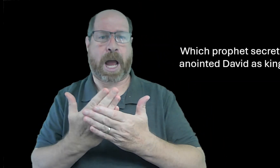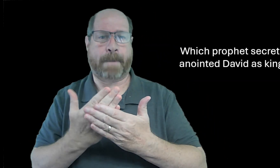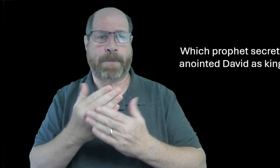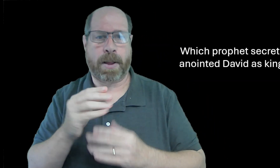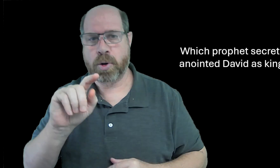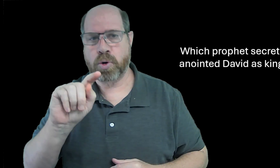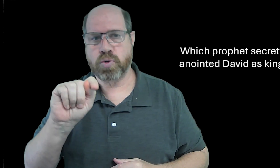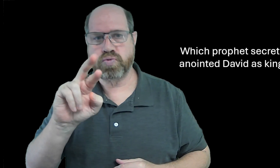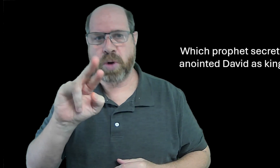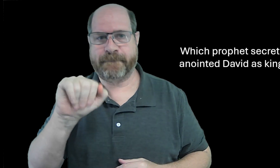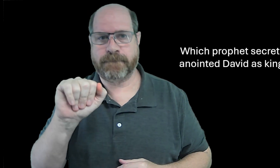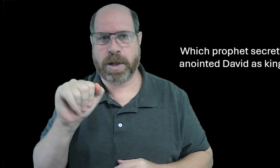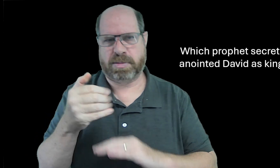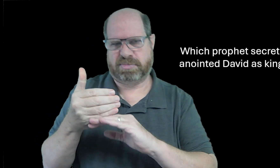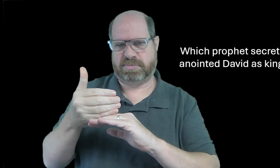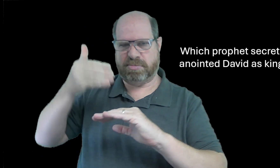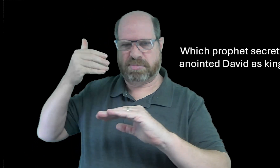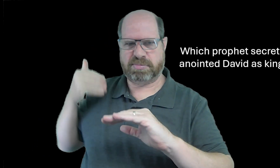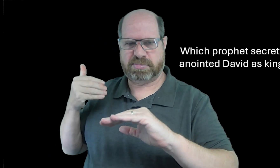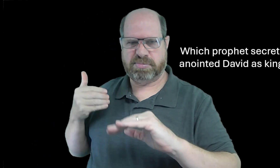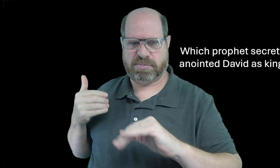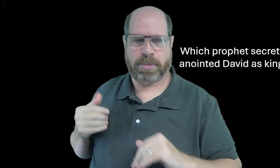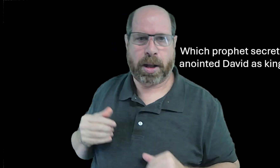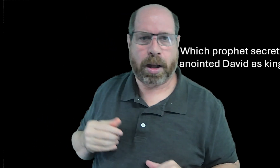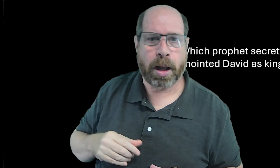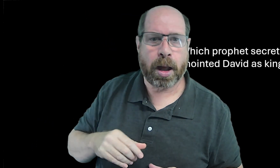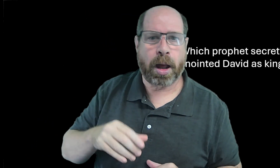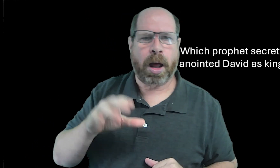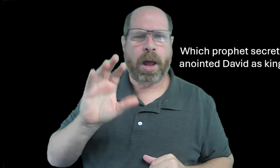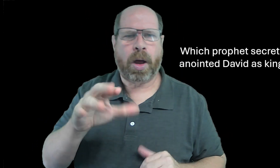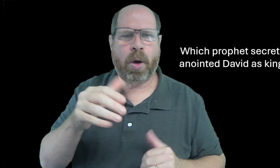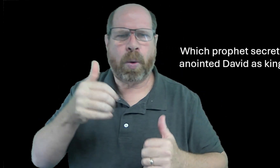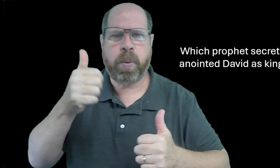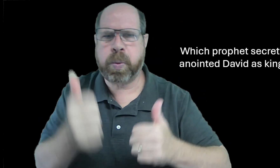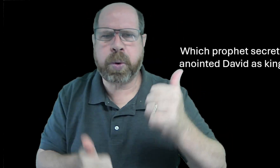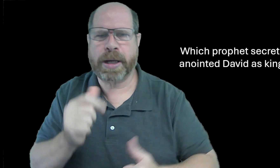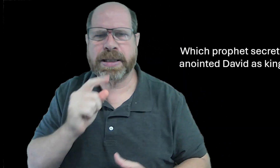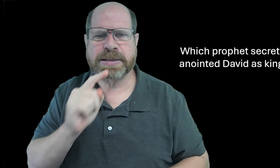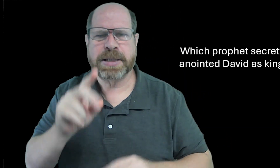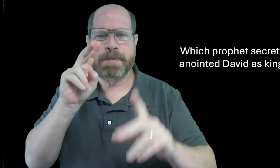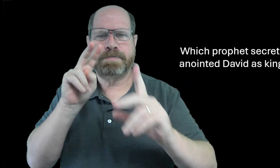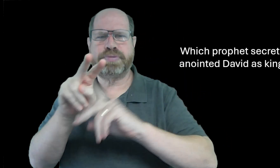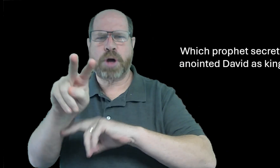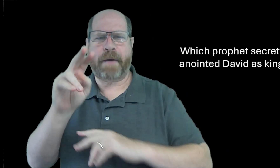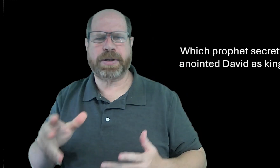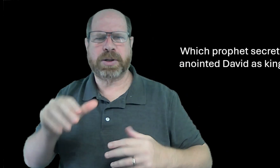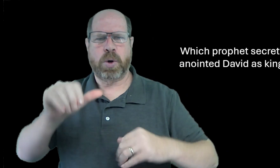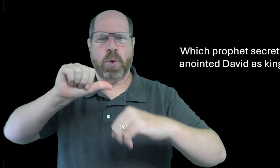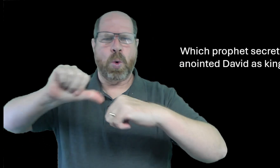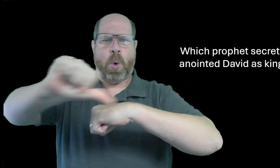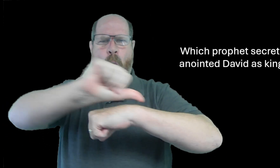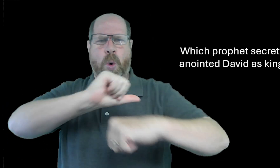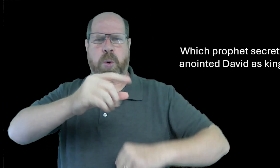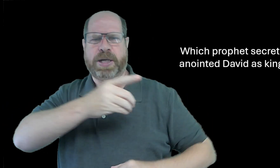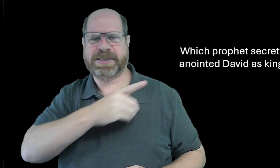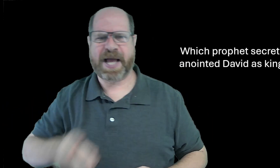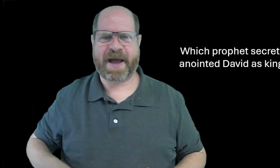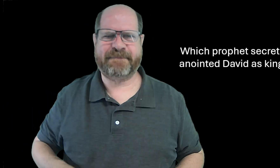so this is our last bible trivia question from the day before which prophet anointed david as